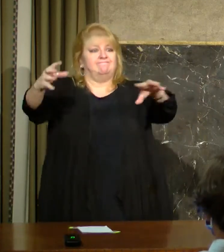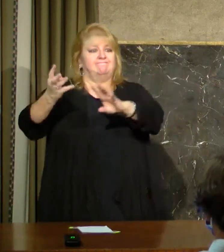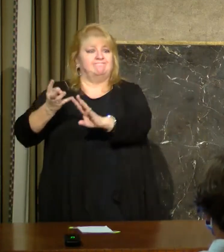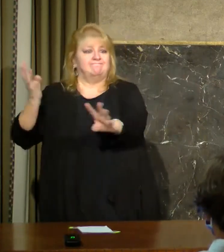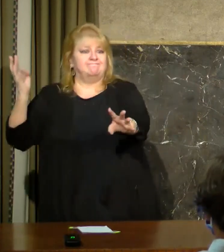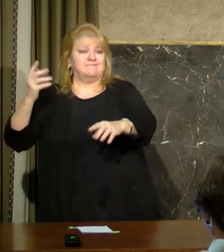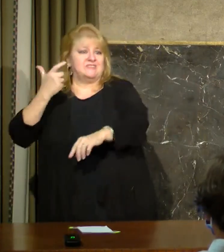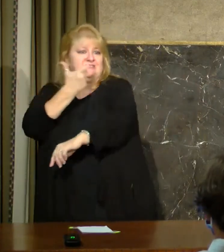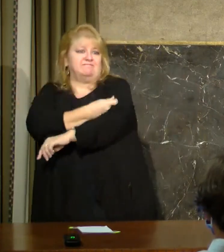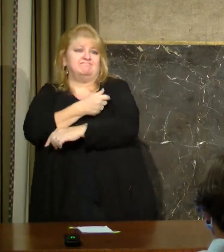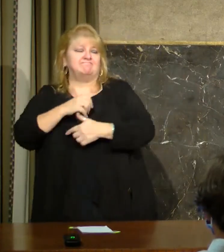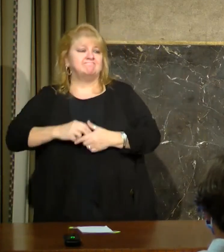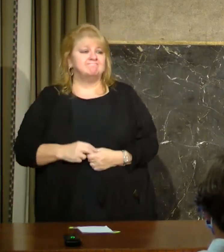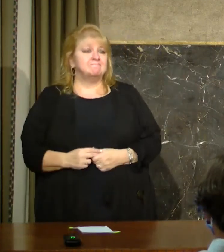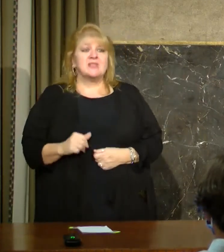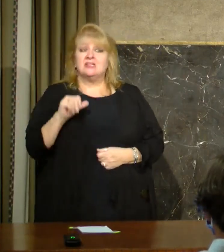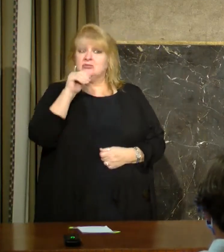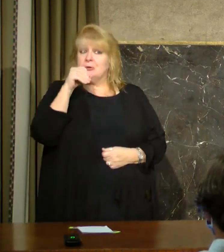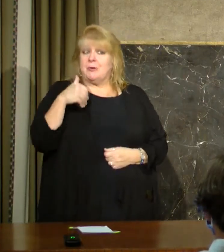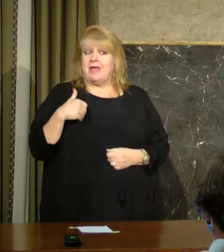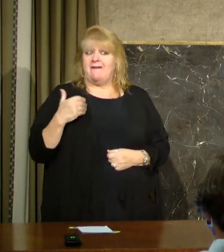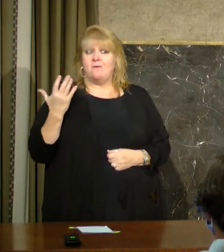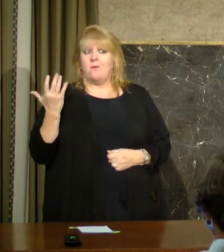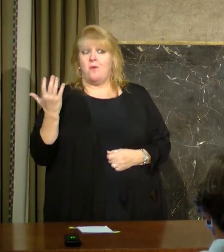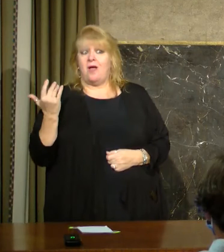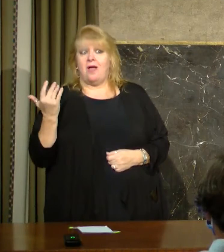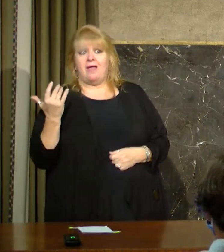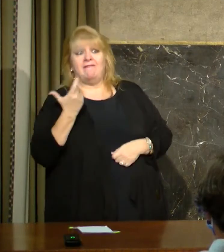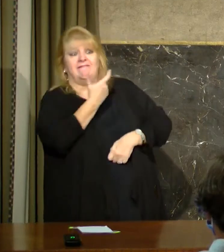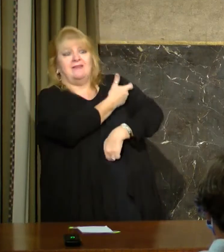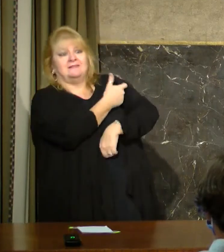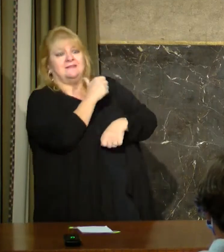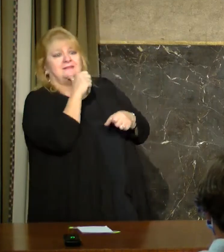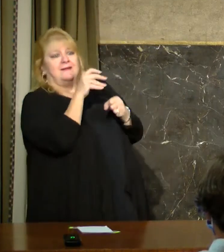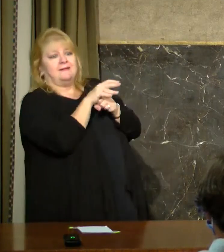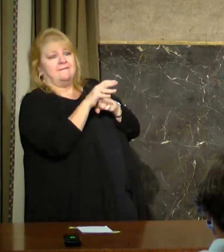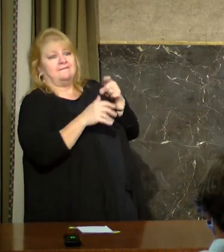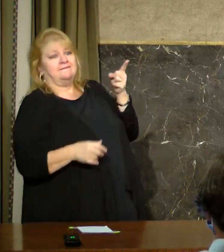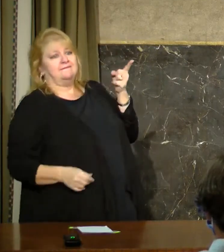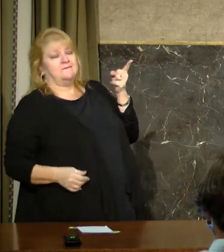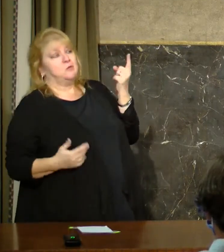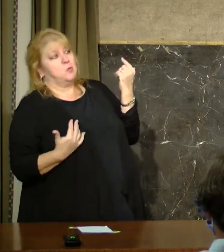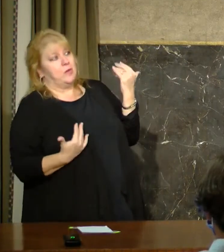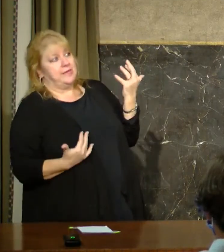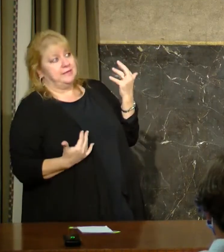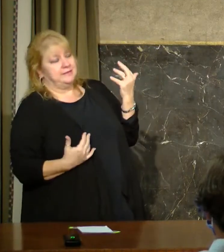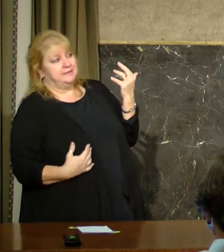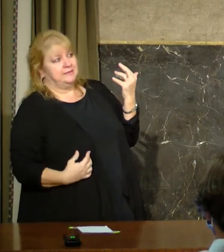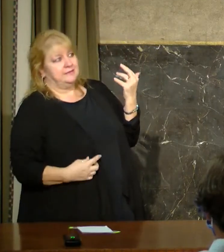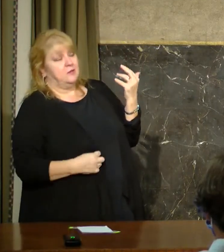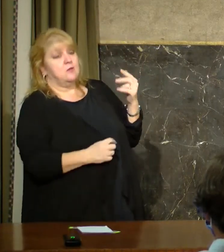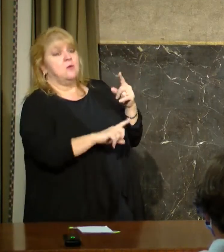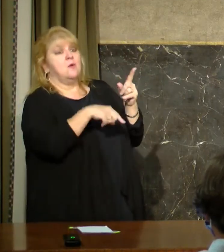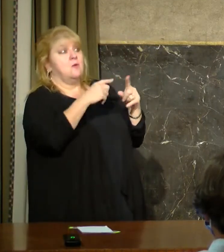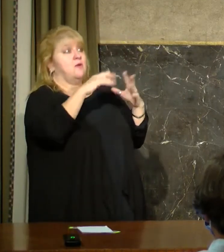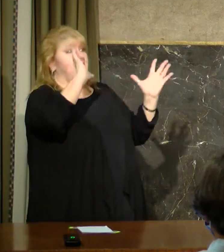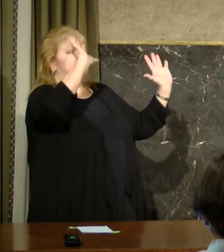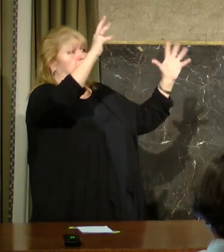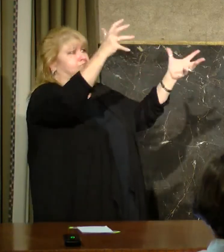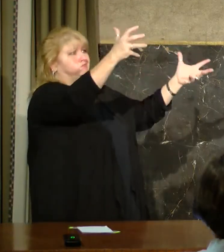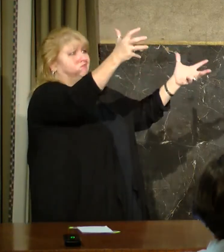point where we can do them because we don't have the vaccine on hand. But when it is here, we will be making those announcements and